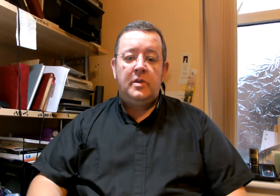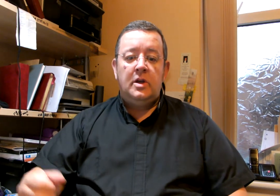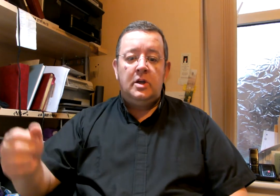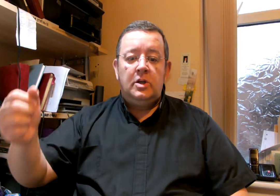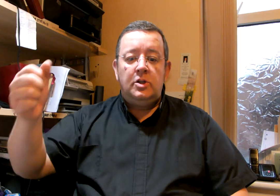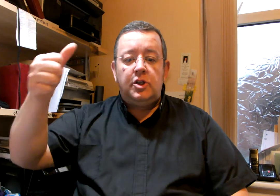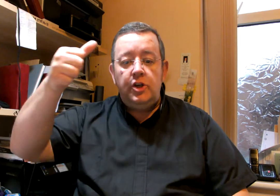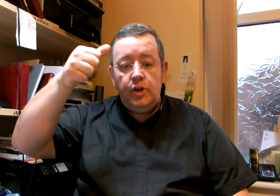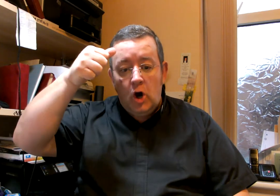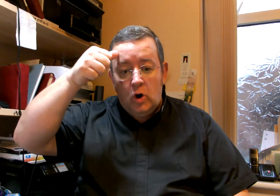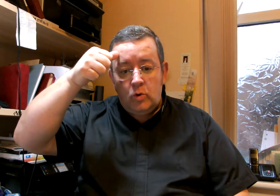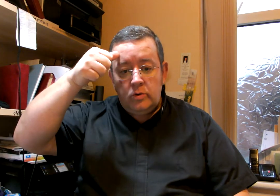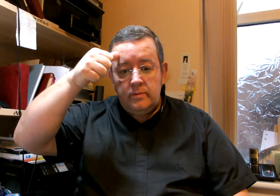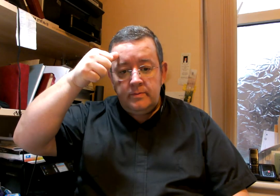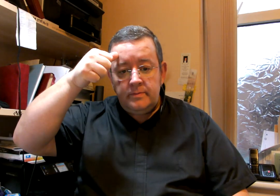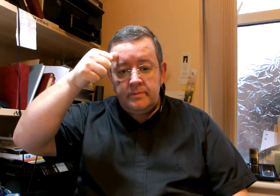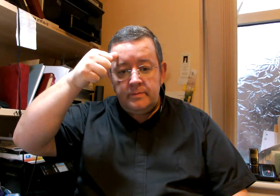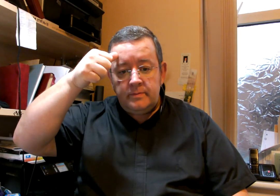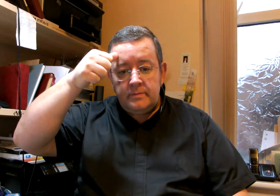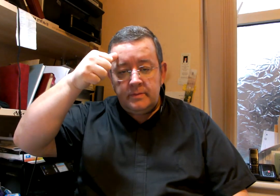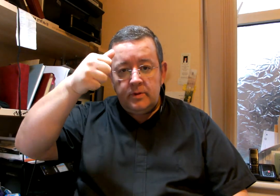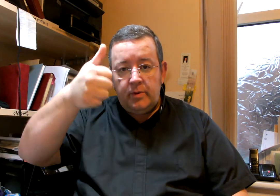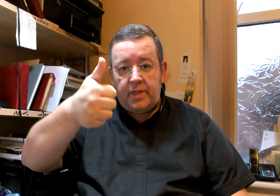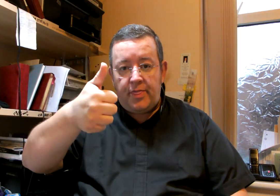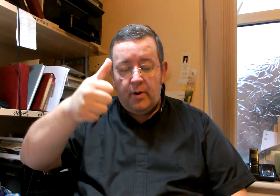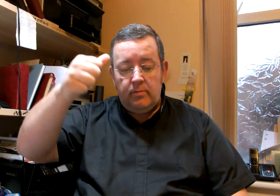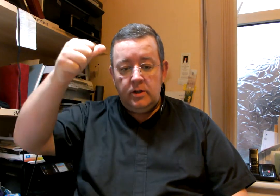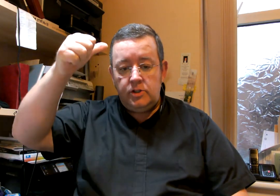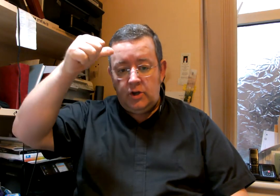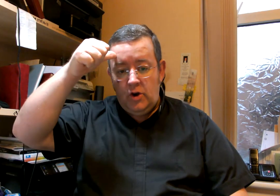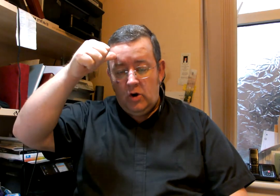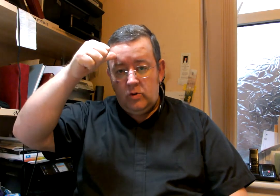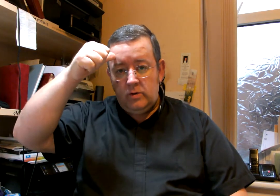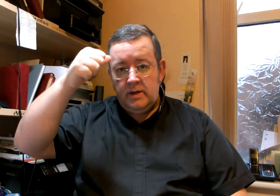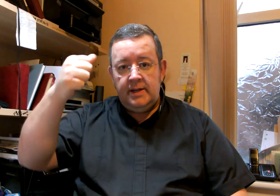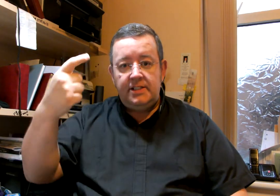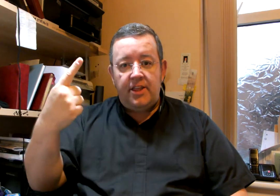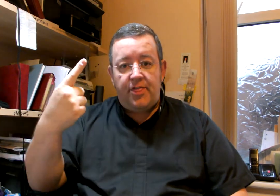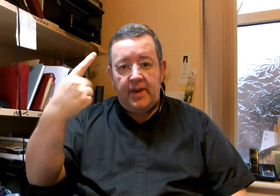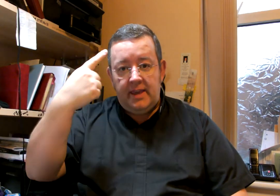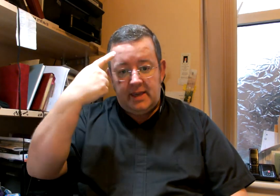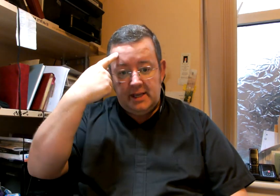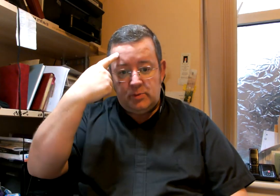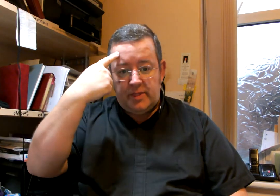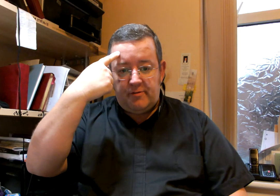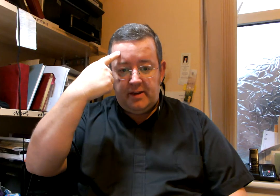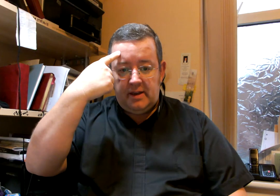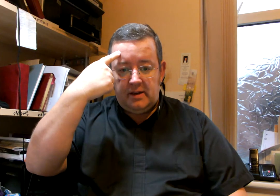to know with the thumb to know to think is with the finger